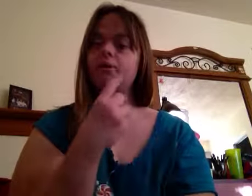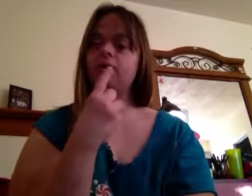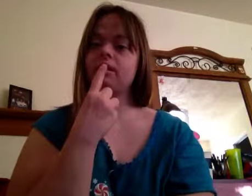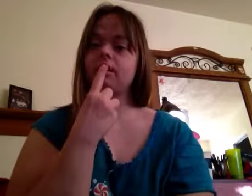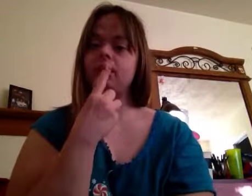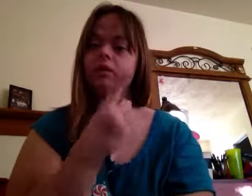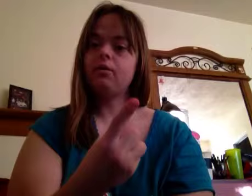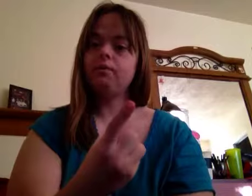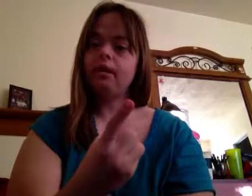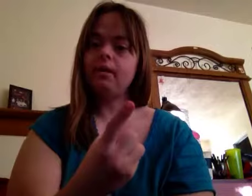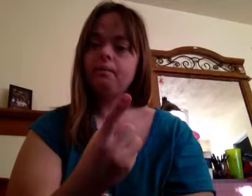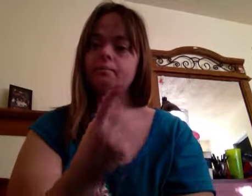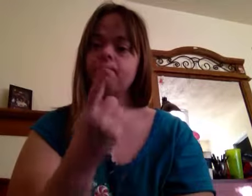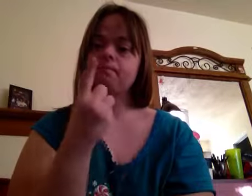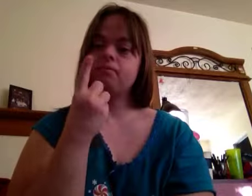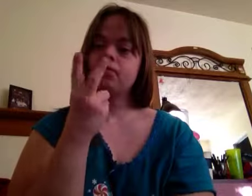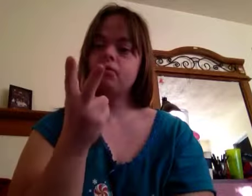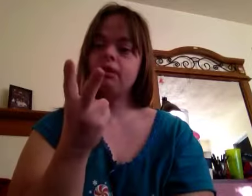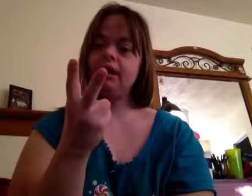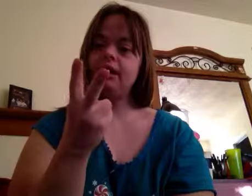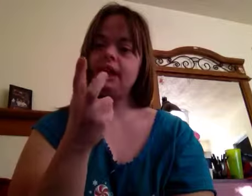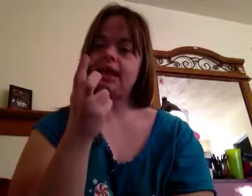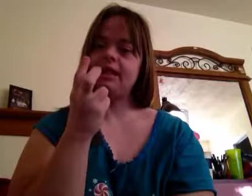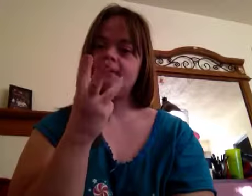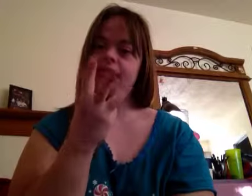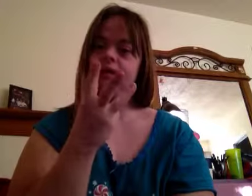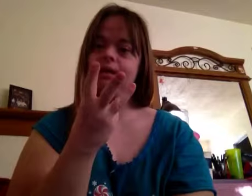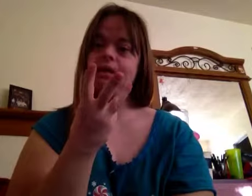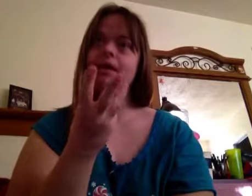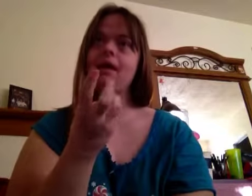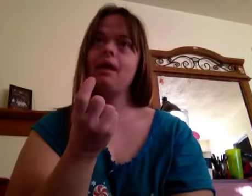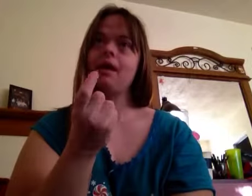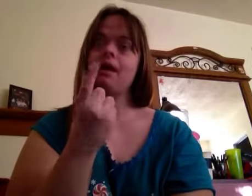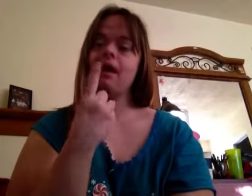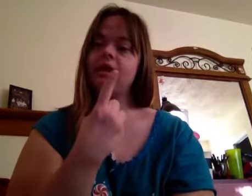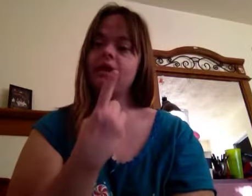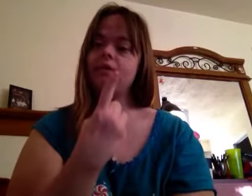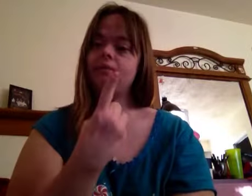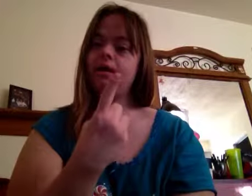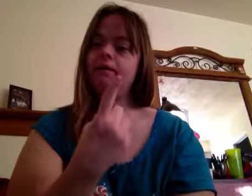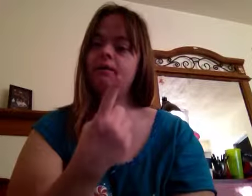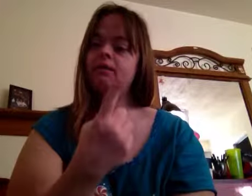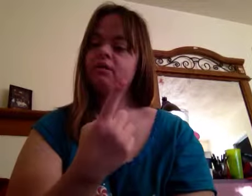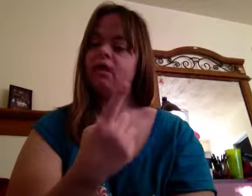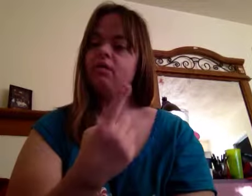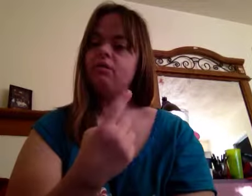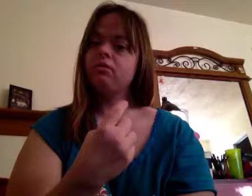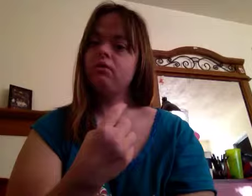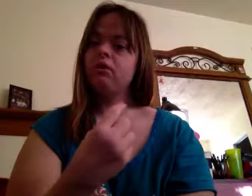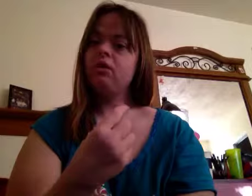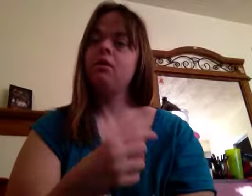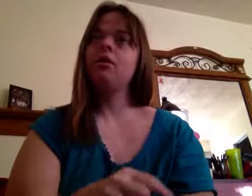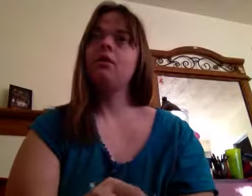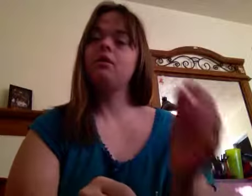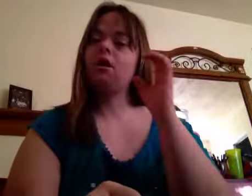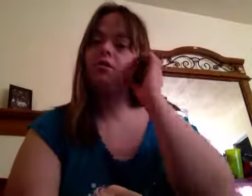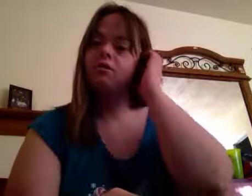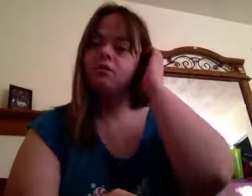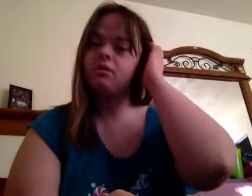Tinkle Bell, Suki, and Libby. Do I know And Tinkle Bell is on the, it's on the